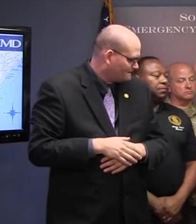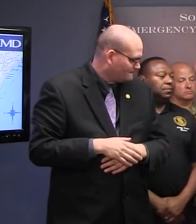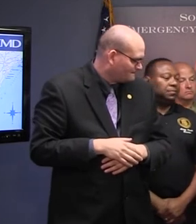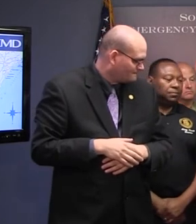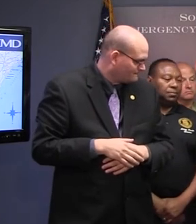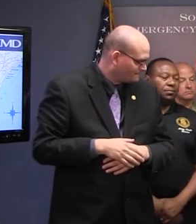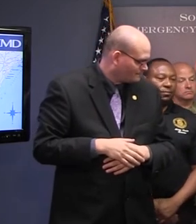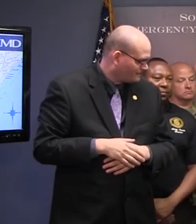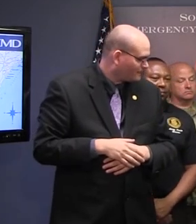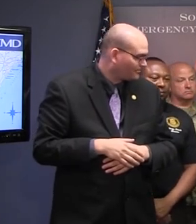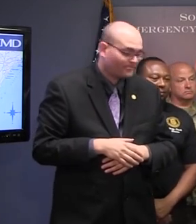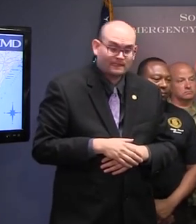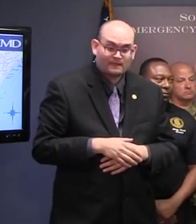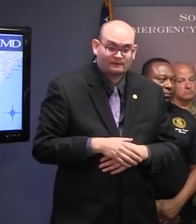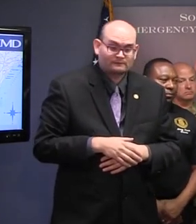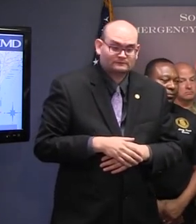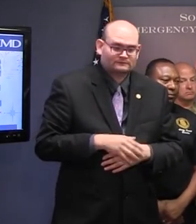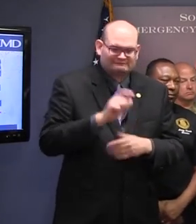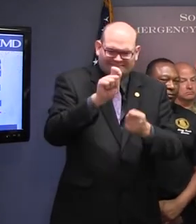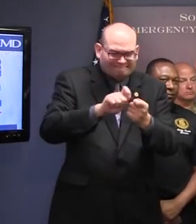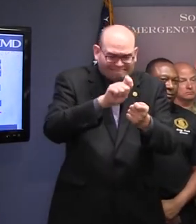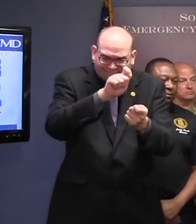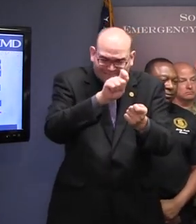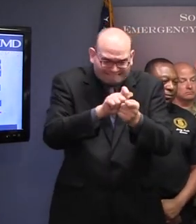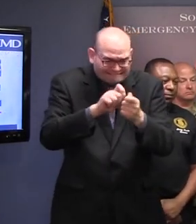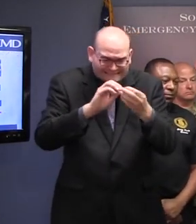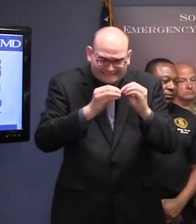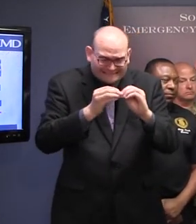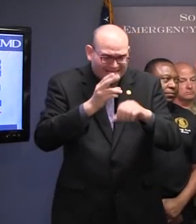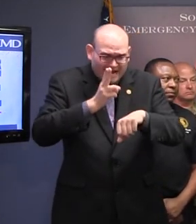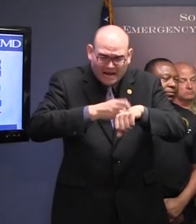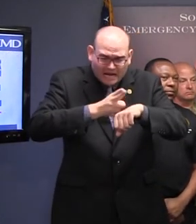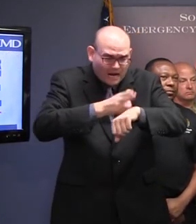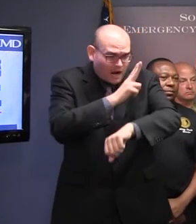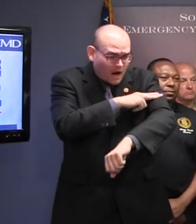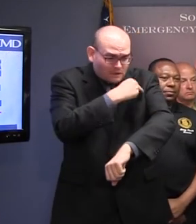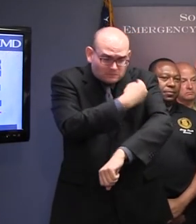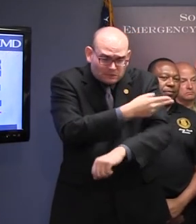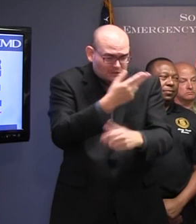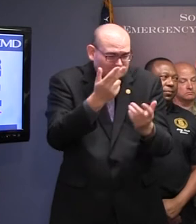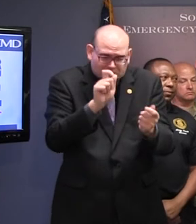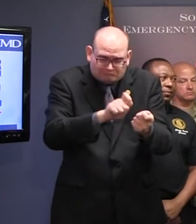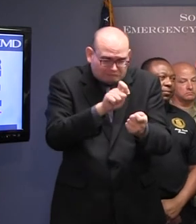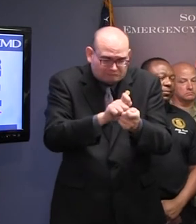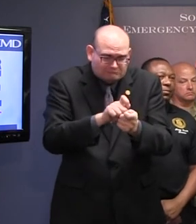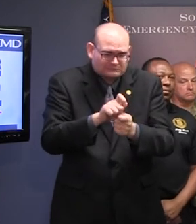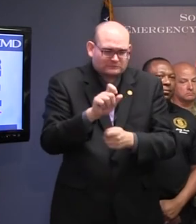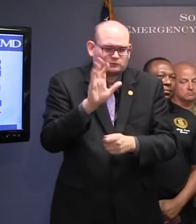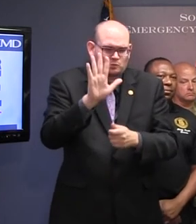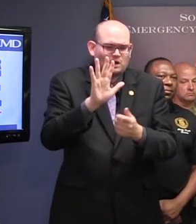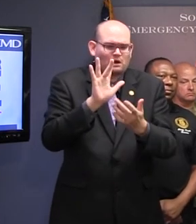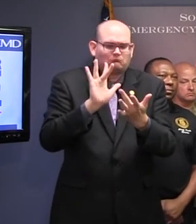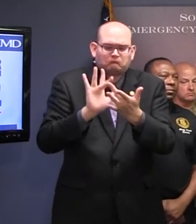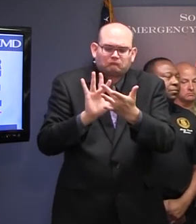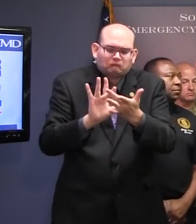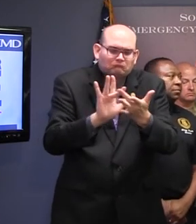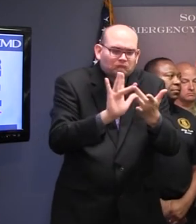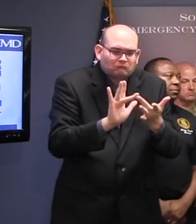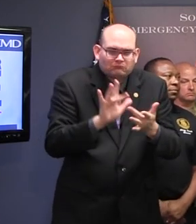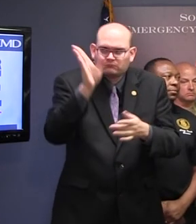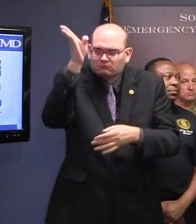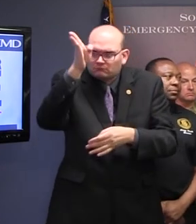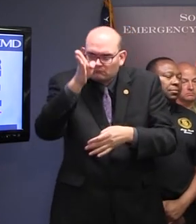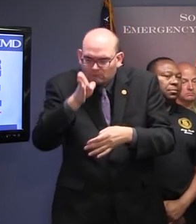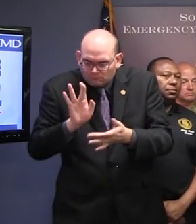I do not have the exact number of hospitals. Again, we'll be working, contacting each one of them about their evacuation plan